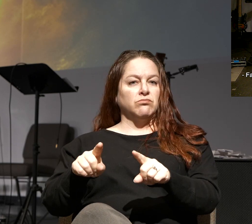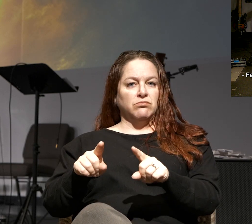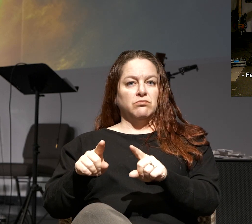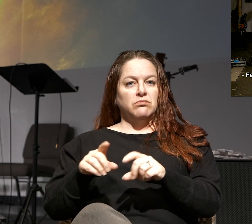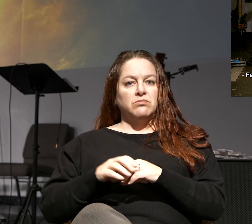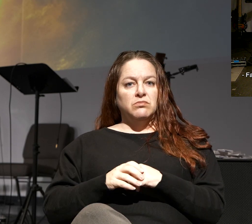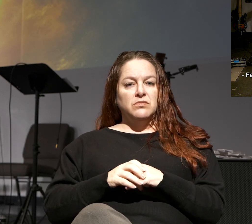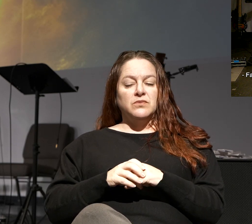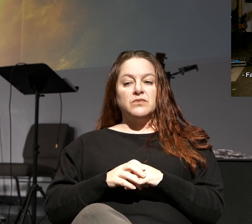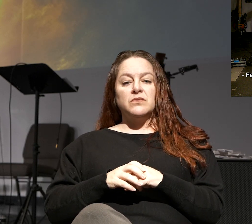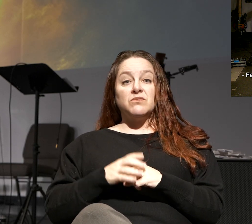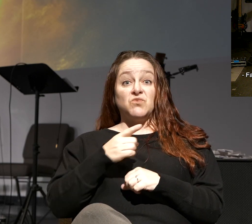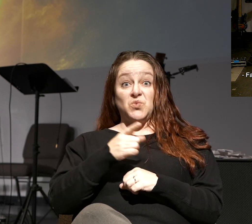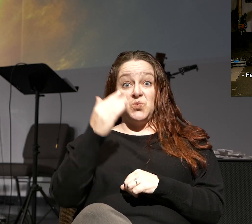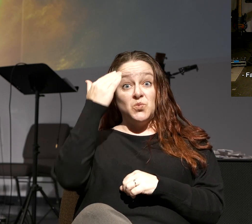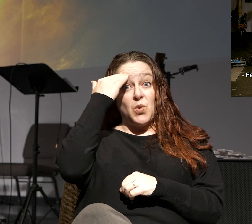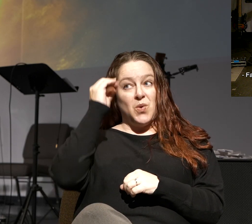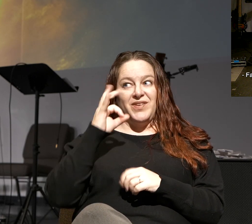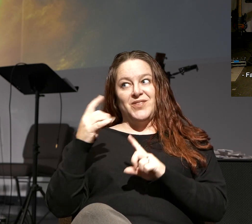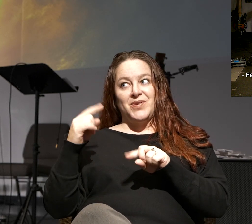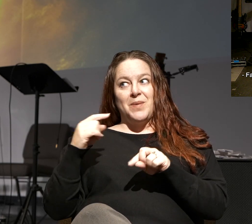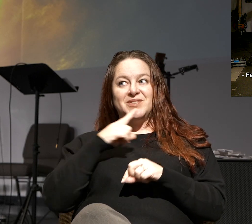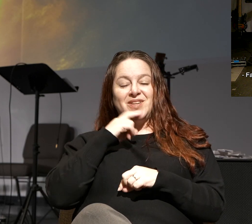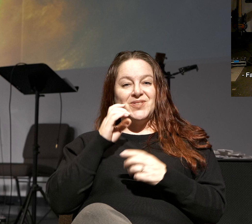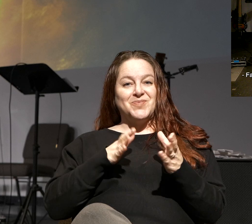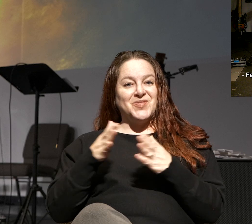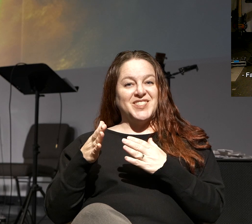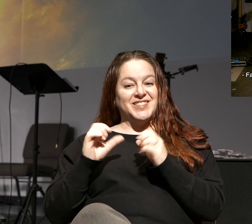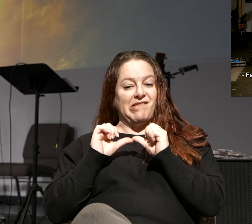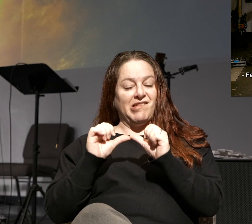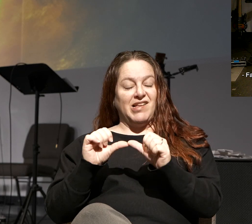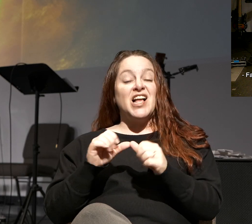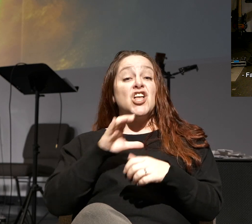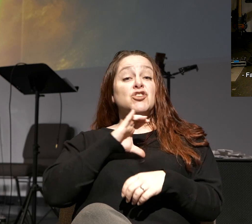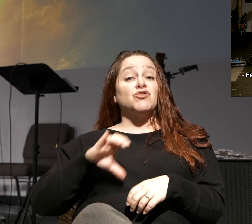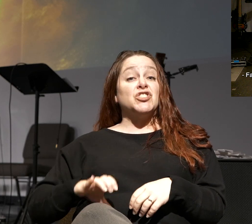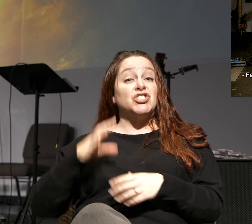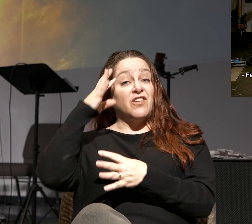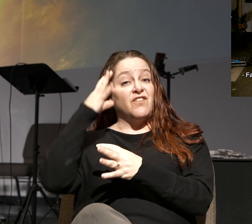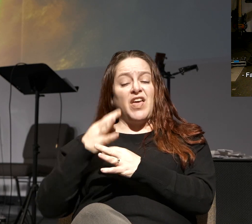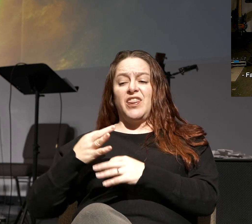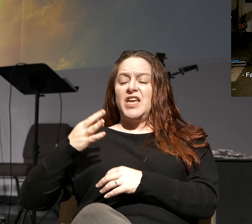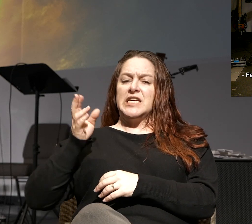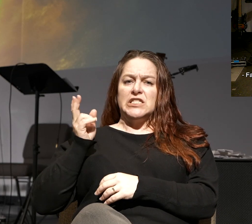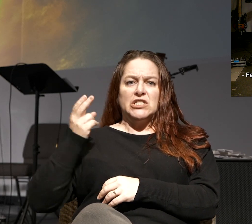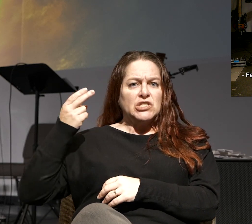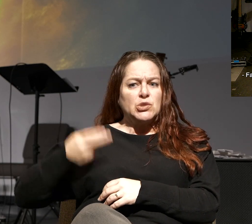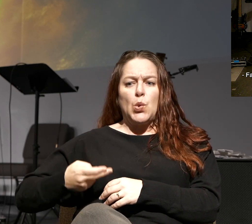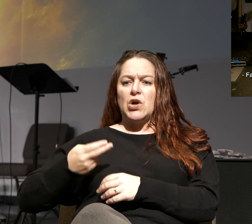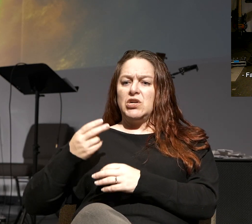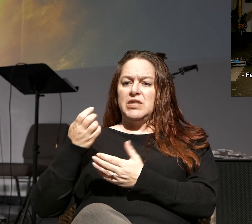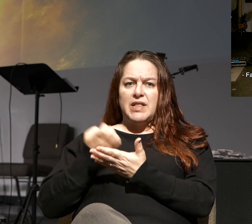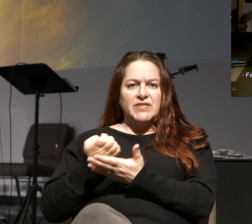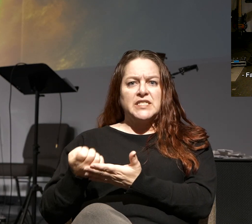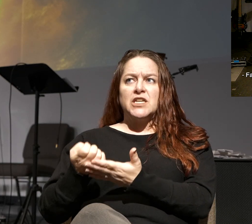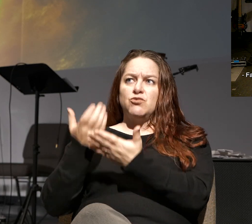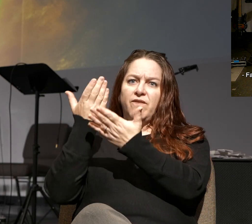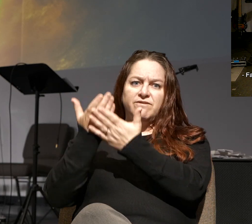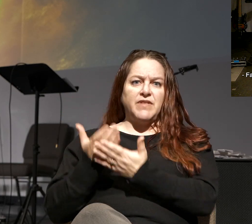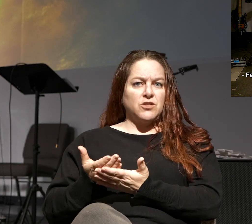And as you well know, if you attend Desert Breeze for any length of time, the Christian faith is historical, evidential, factual.